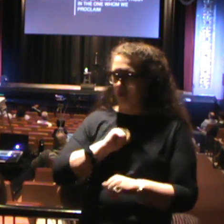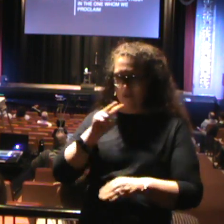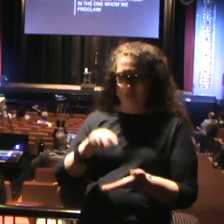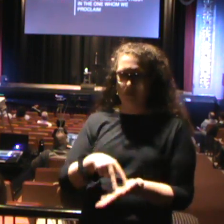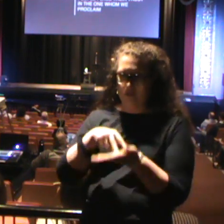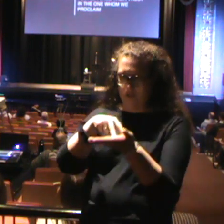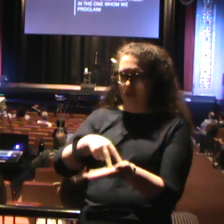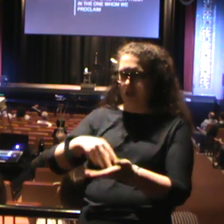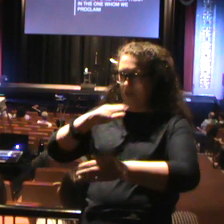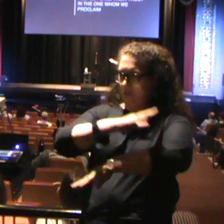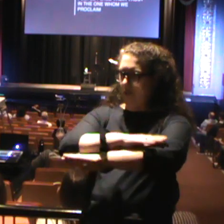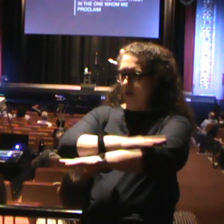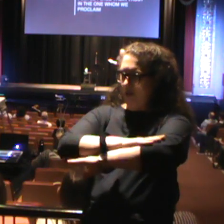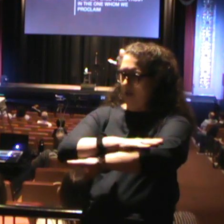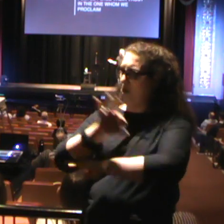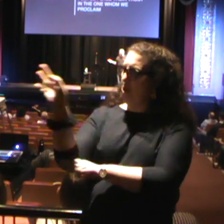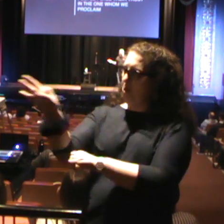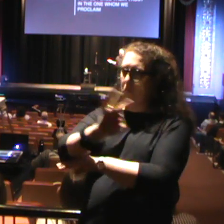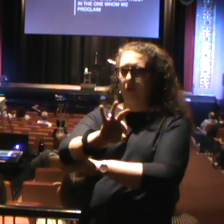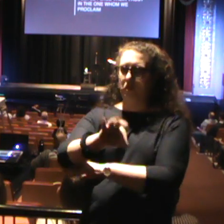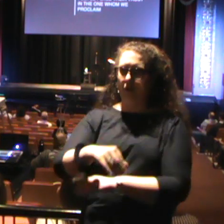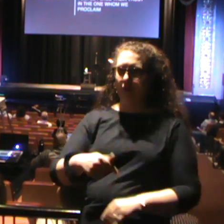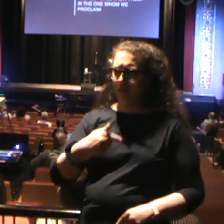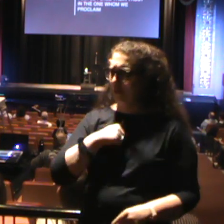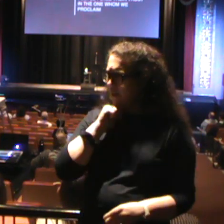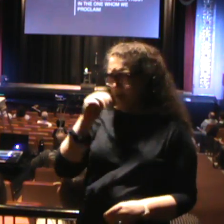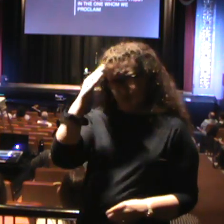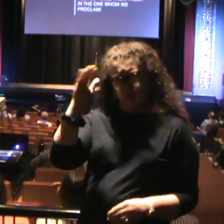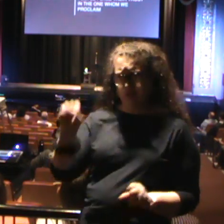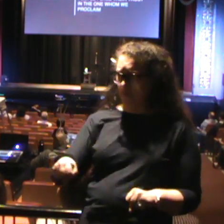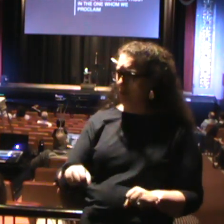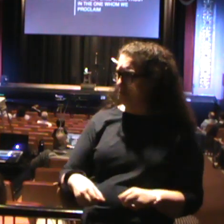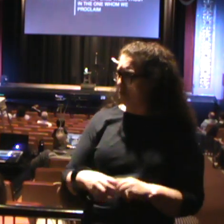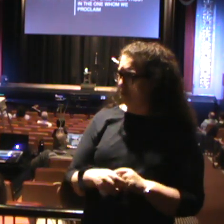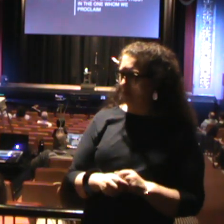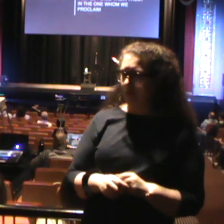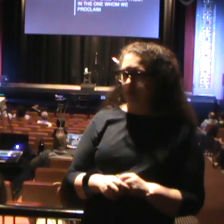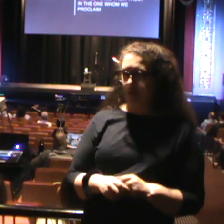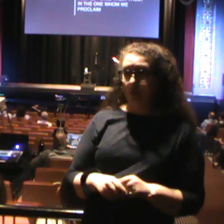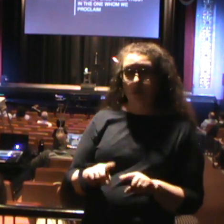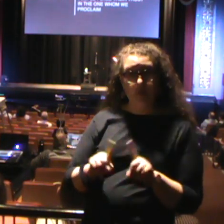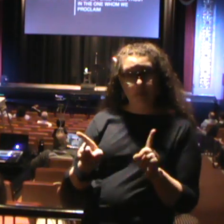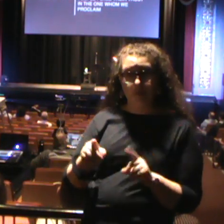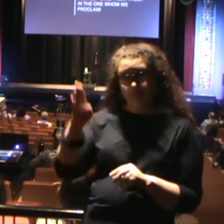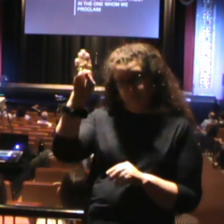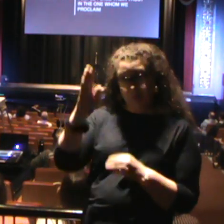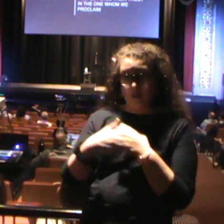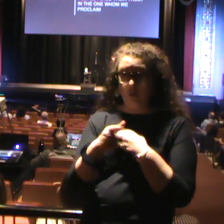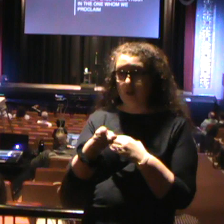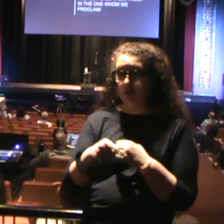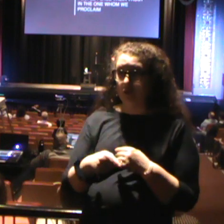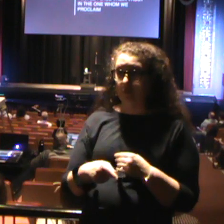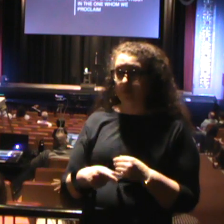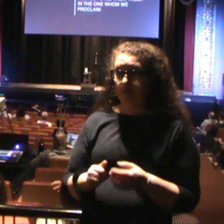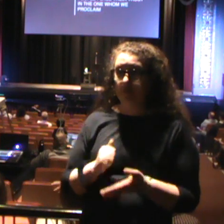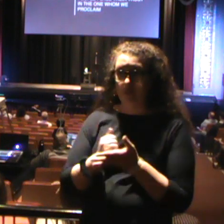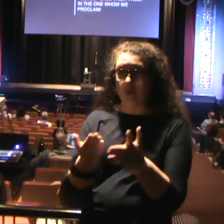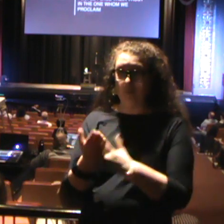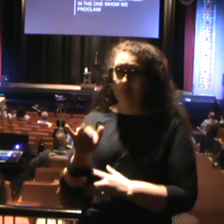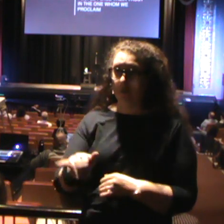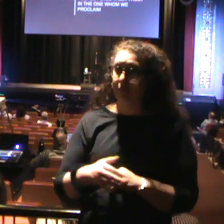Christ. And I never thought I was ever capable of that. But if God called you to it, he'll bring you through with church.